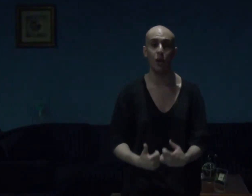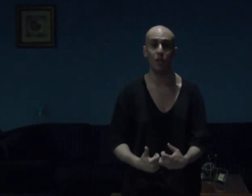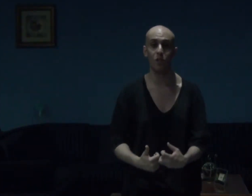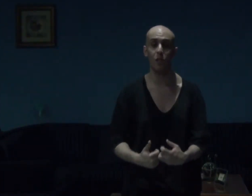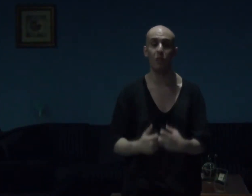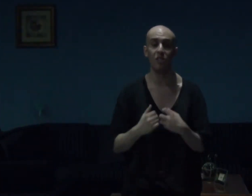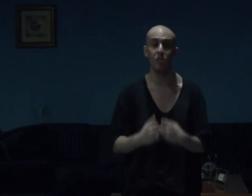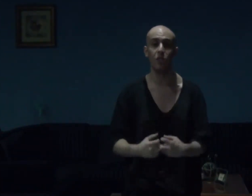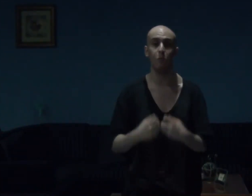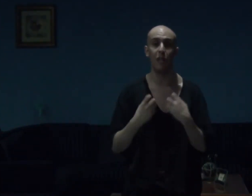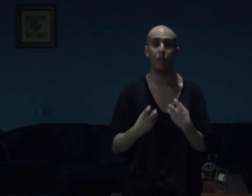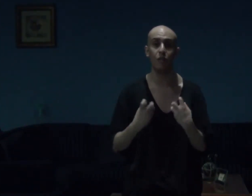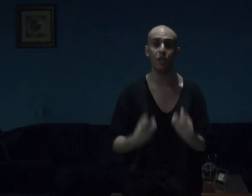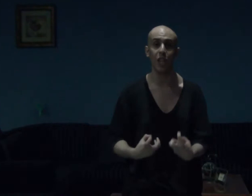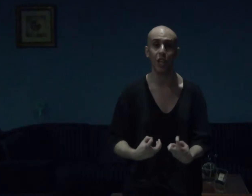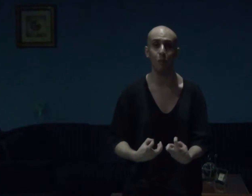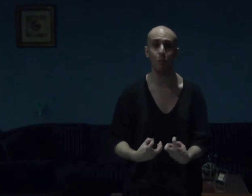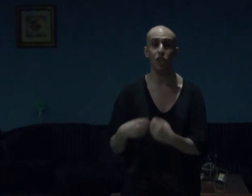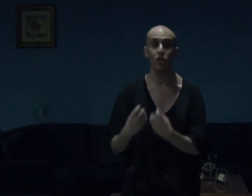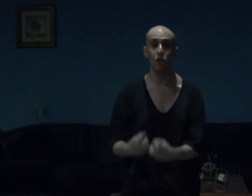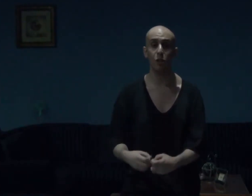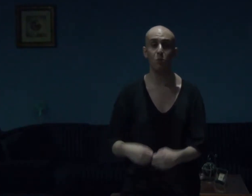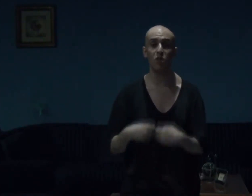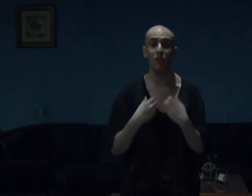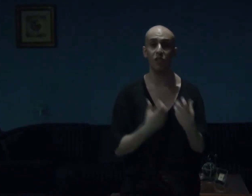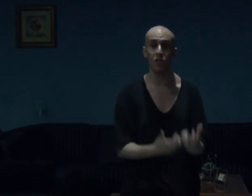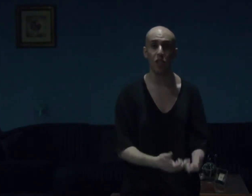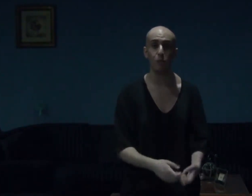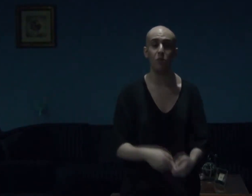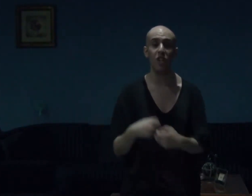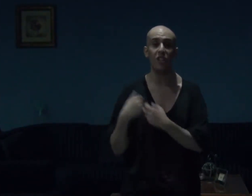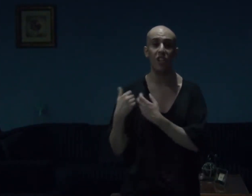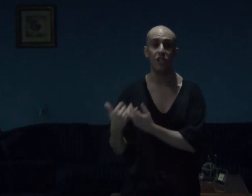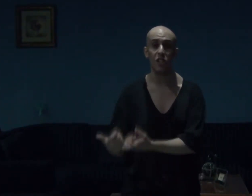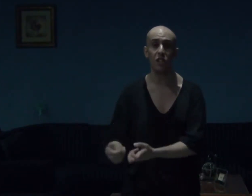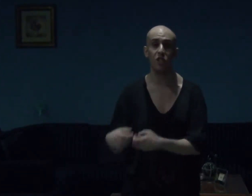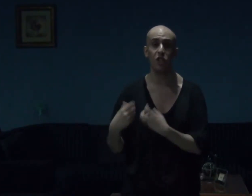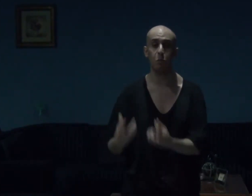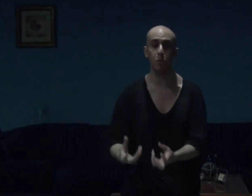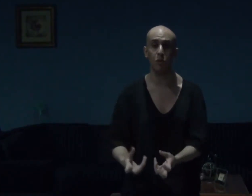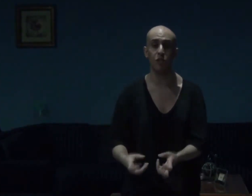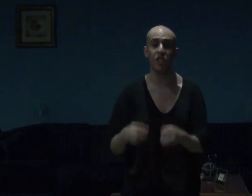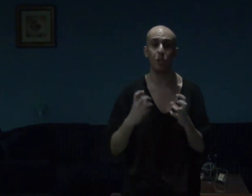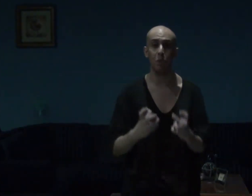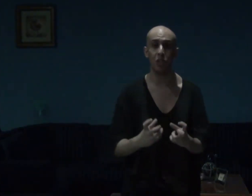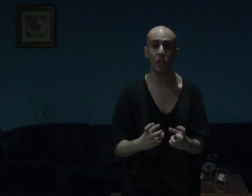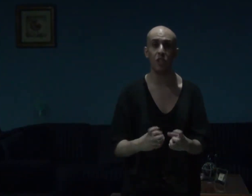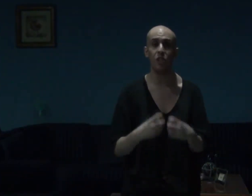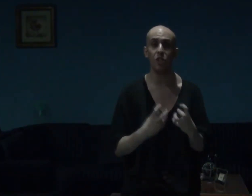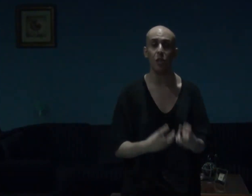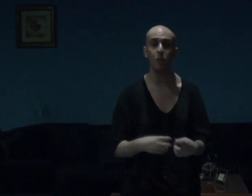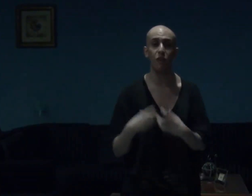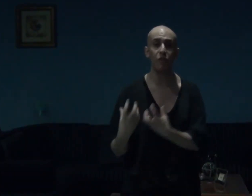awesome, and such a powerful game. In terms of the themes and ideas explored, especially the theme of